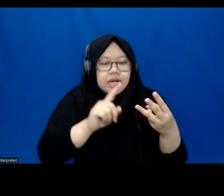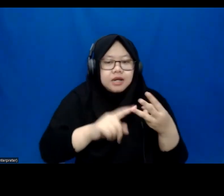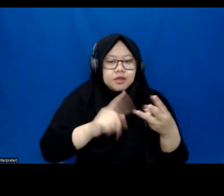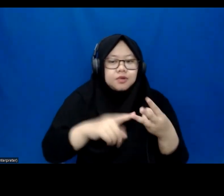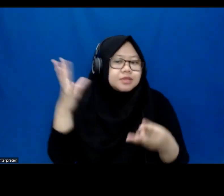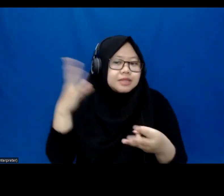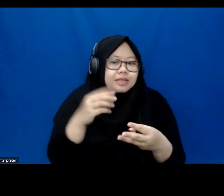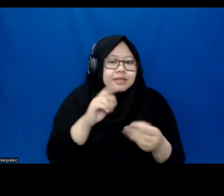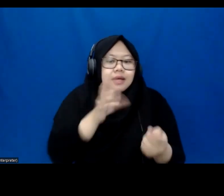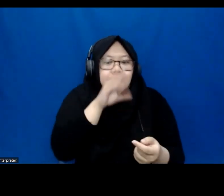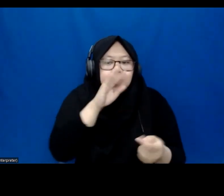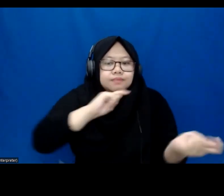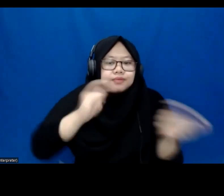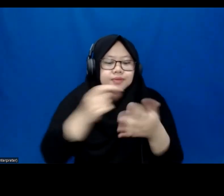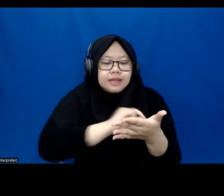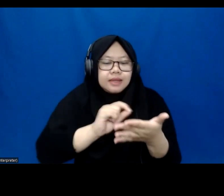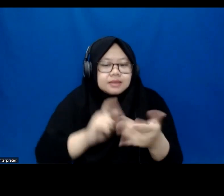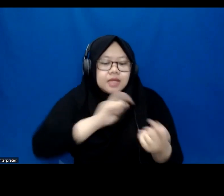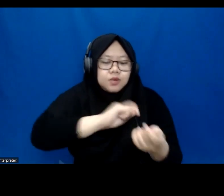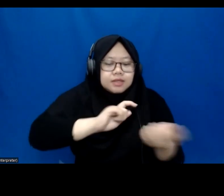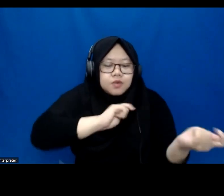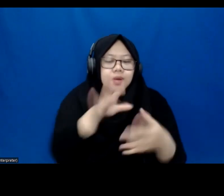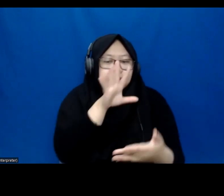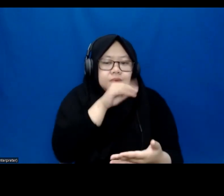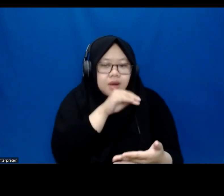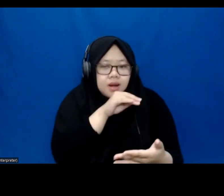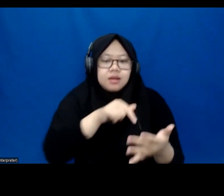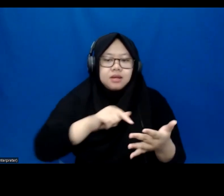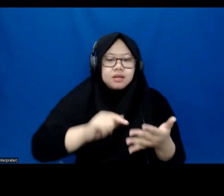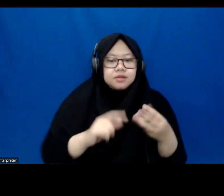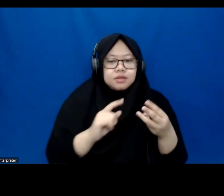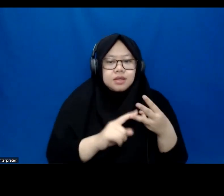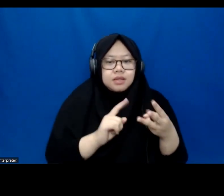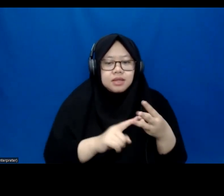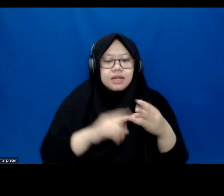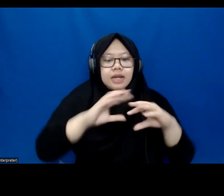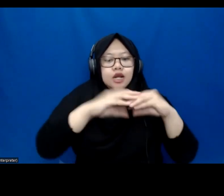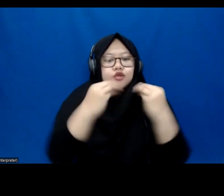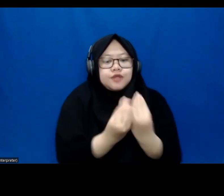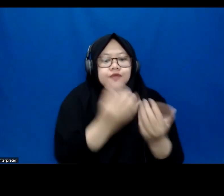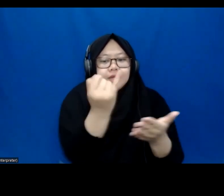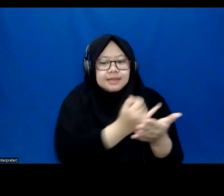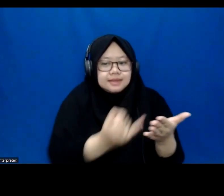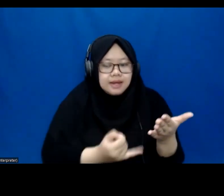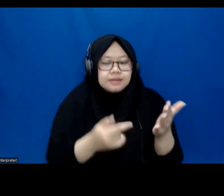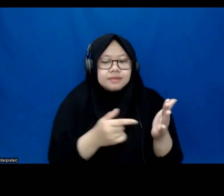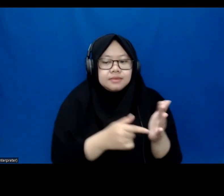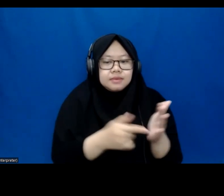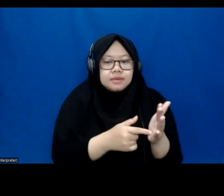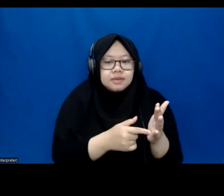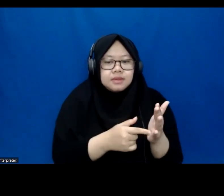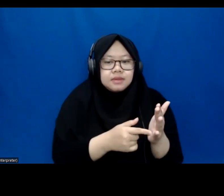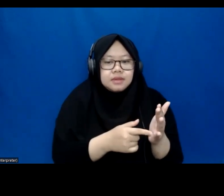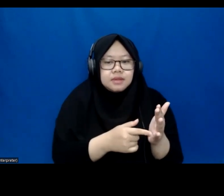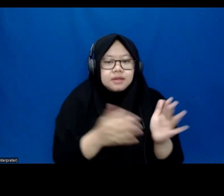keyboard and mouse devices. The third element is inclusive design. And the real push for this